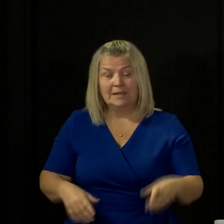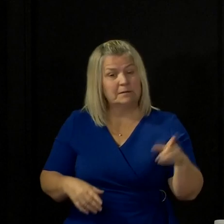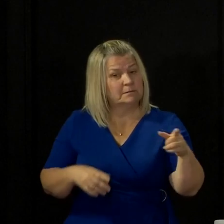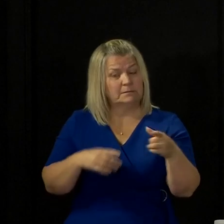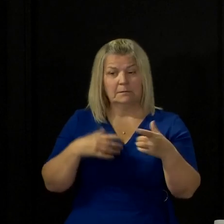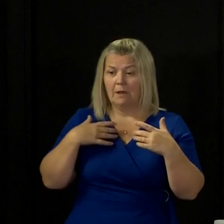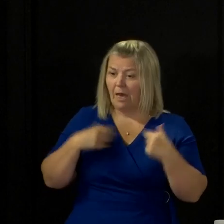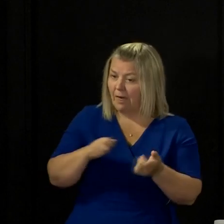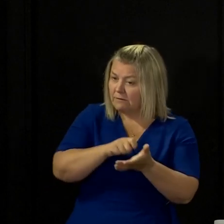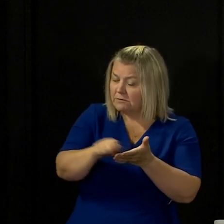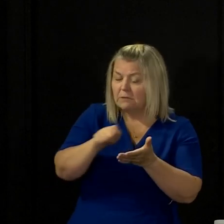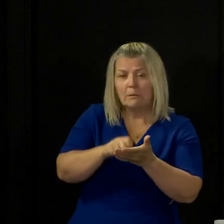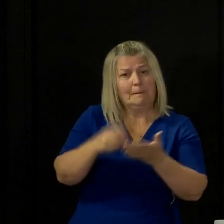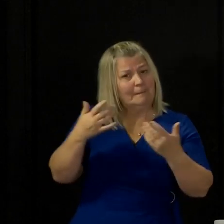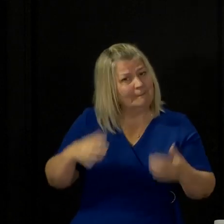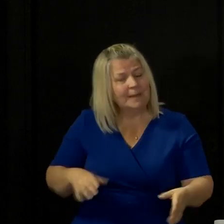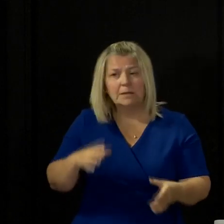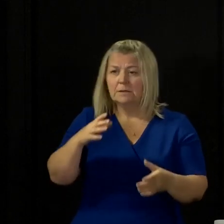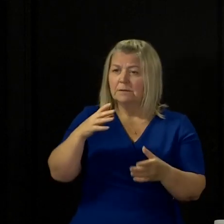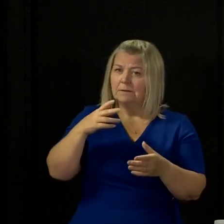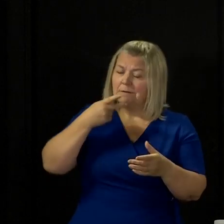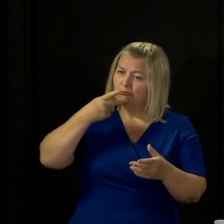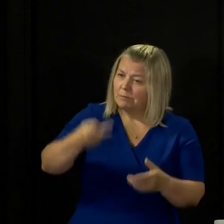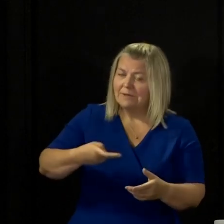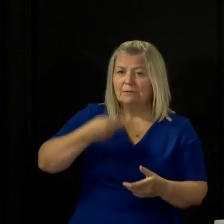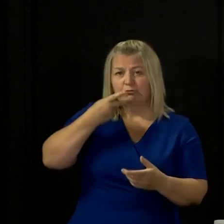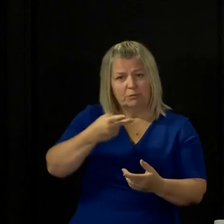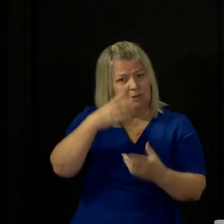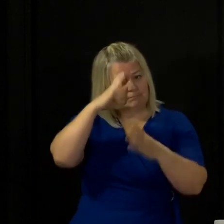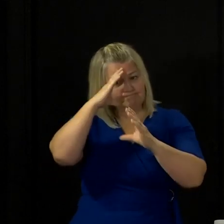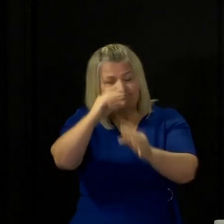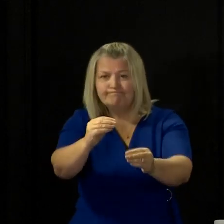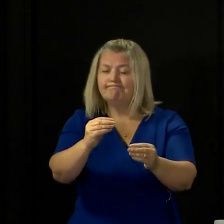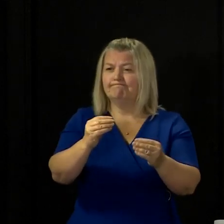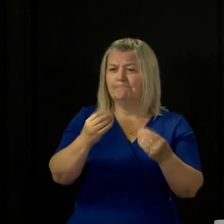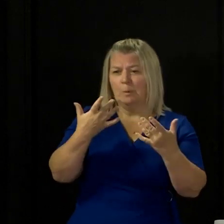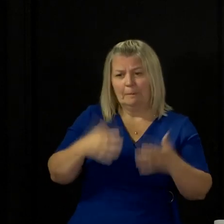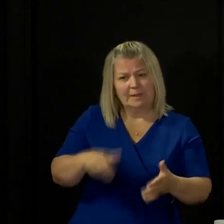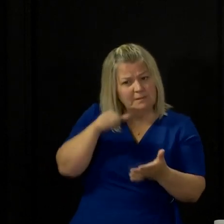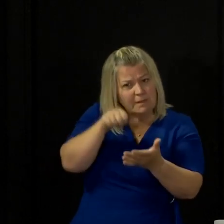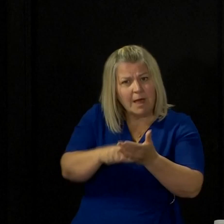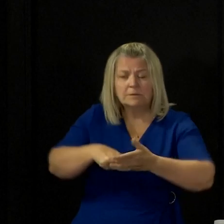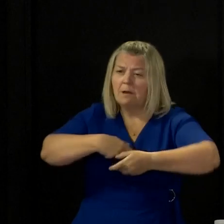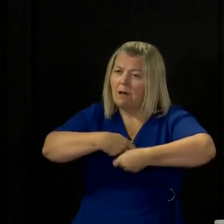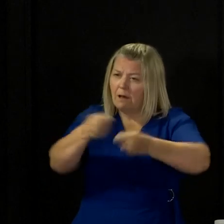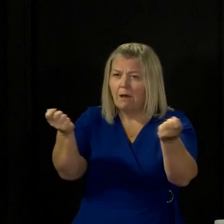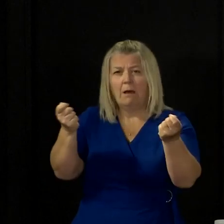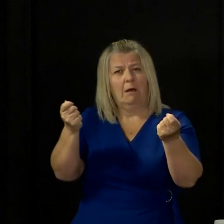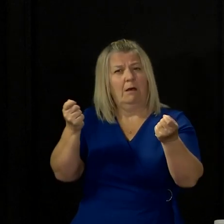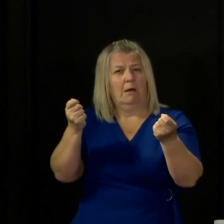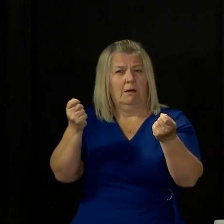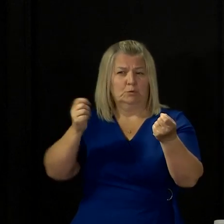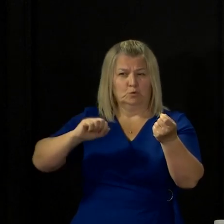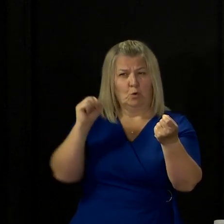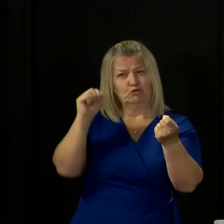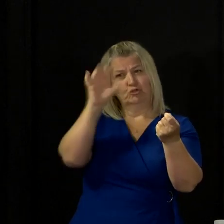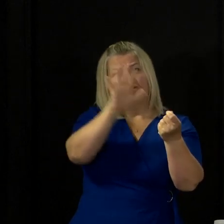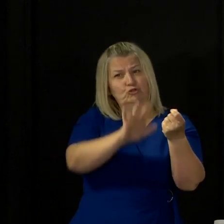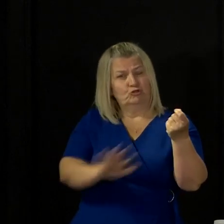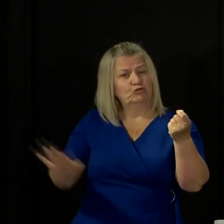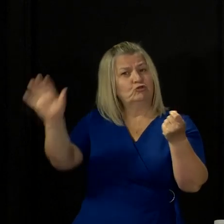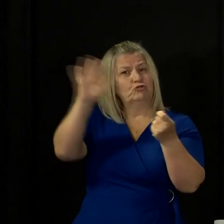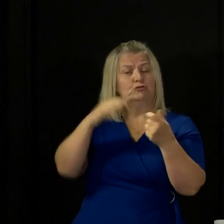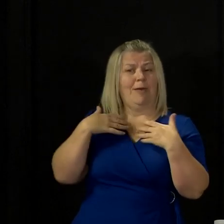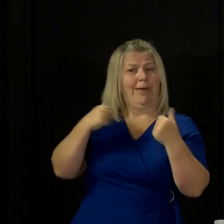She has written to health boards on Friday to underline our expectations of them in terms of making sure that the policy